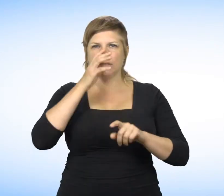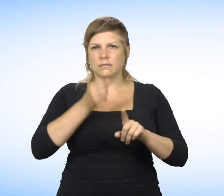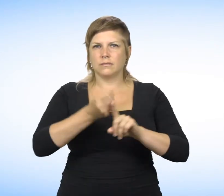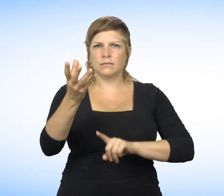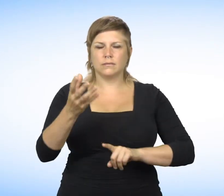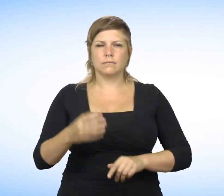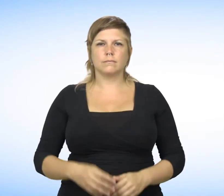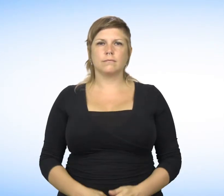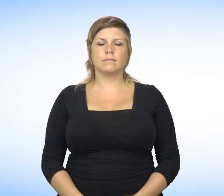Reprisals